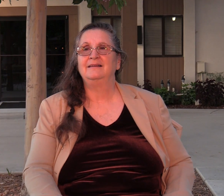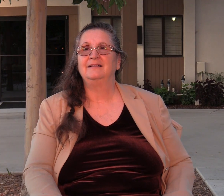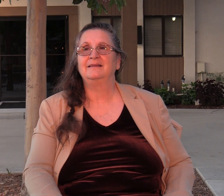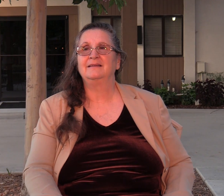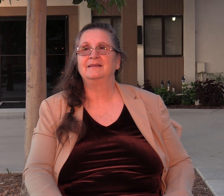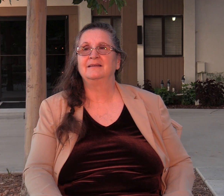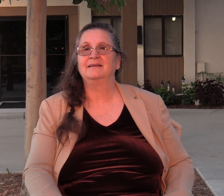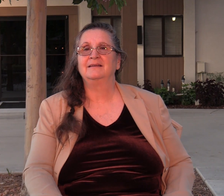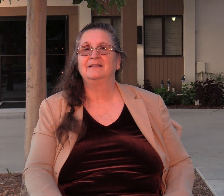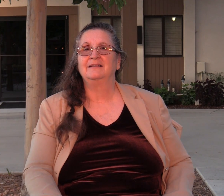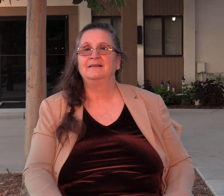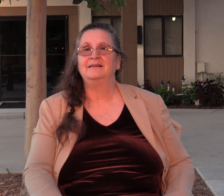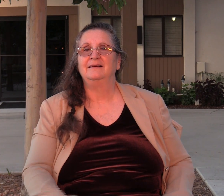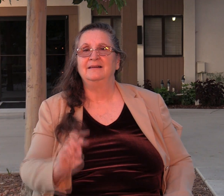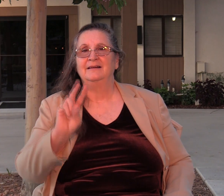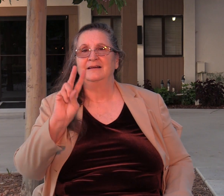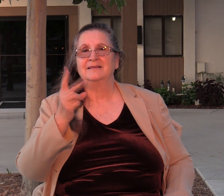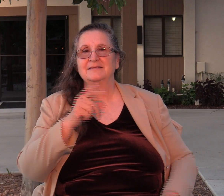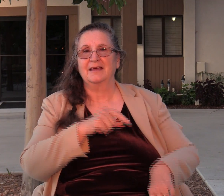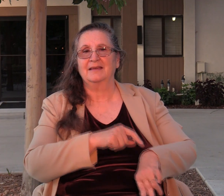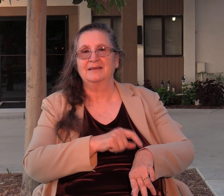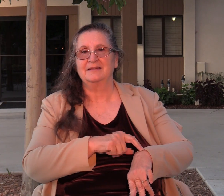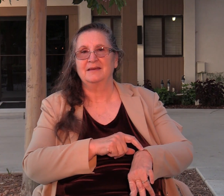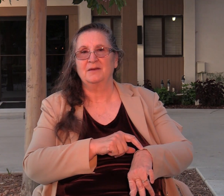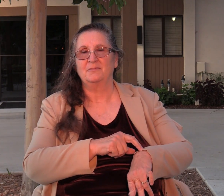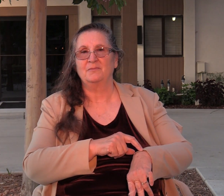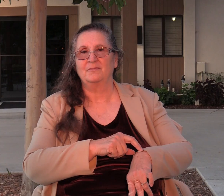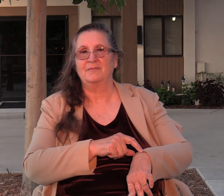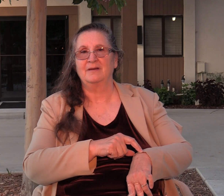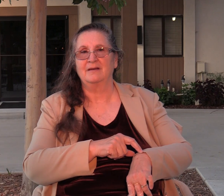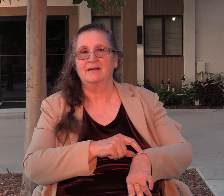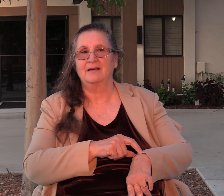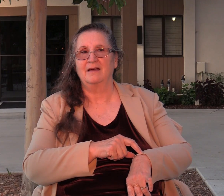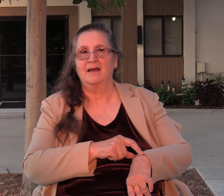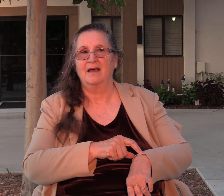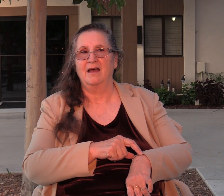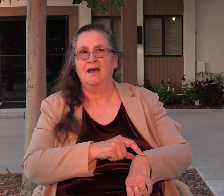That's the second time. I'm starting to think. I wonder if it was the same time last week.